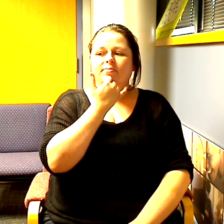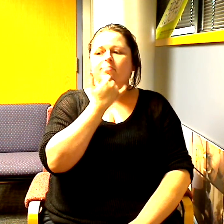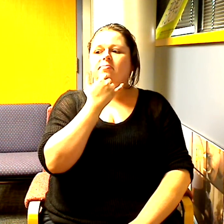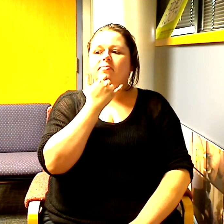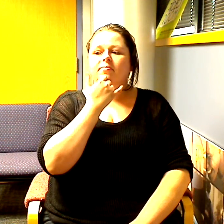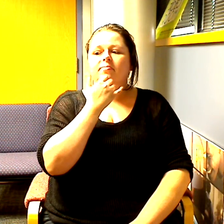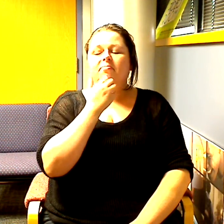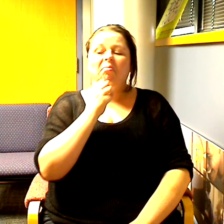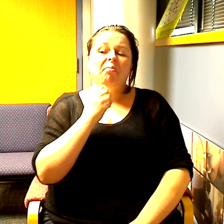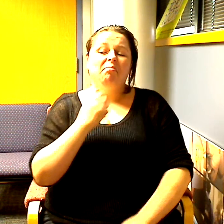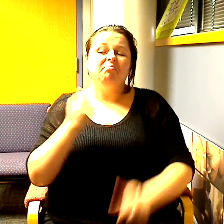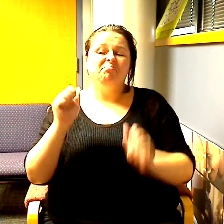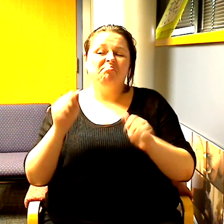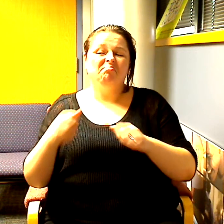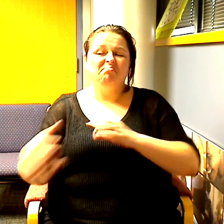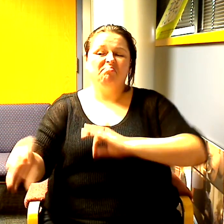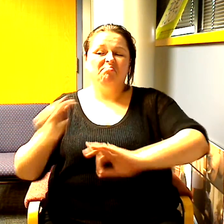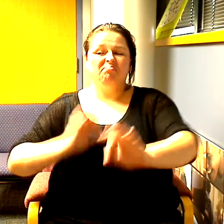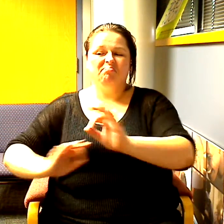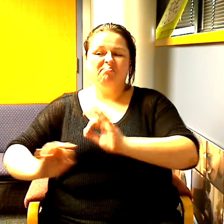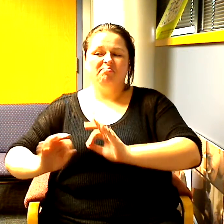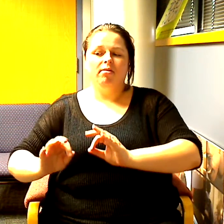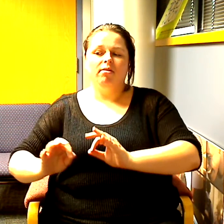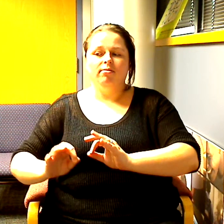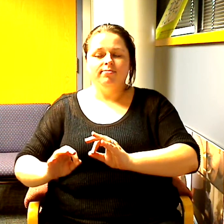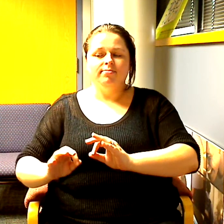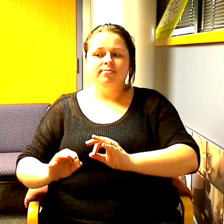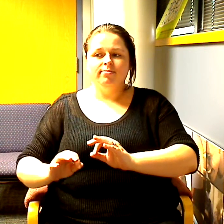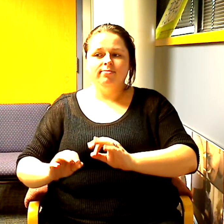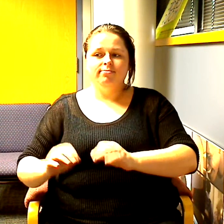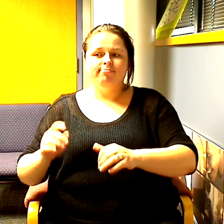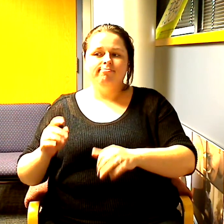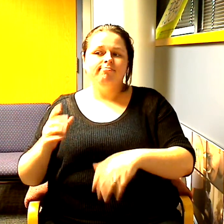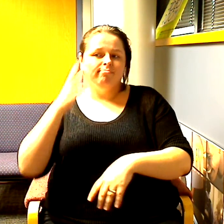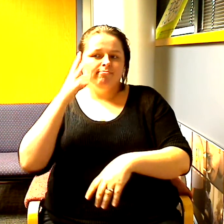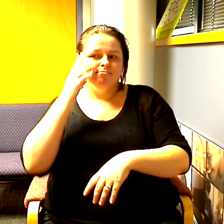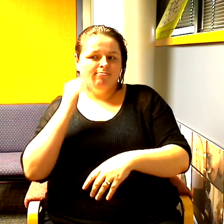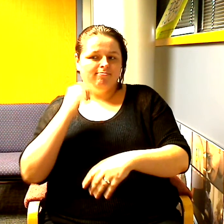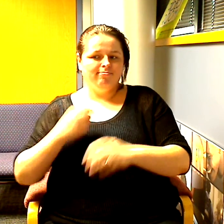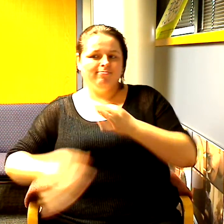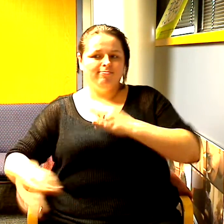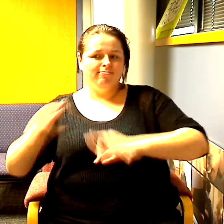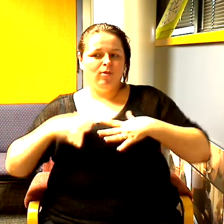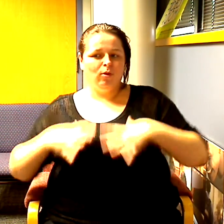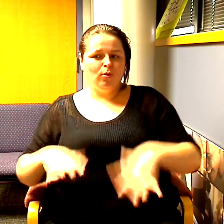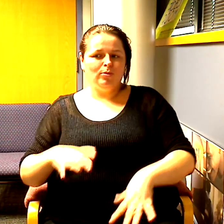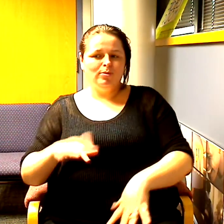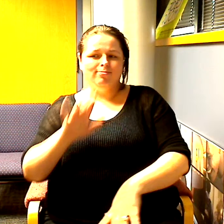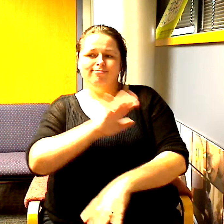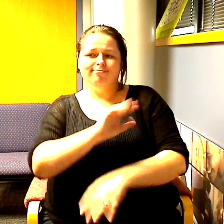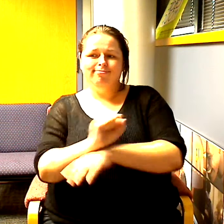change this is the first outfit change on the test stage so you guys are pretty lucky to witness it I think